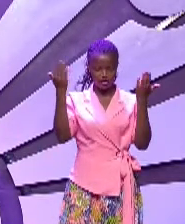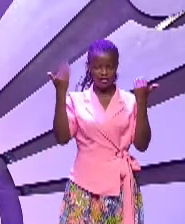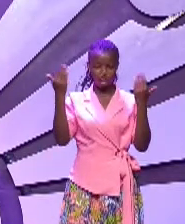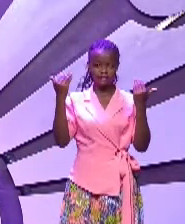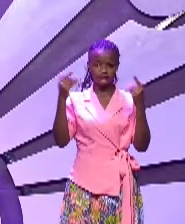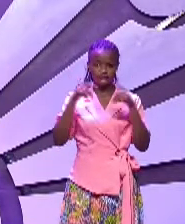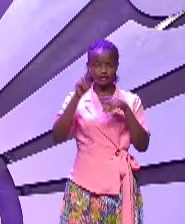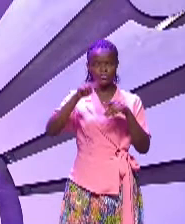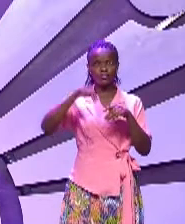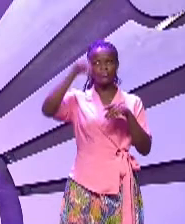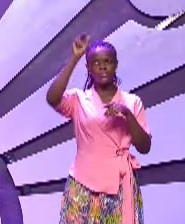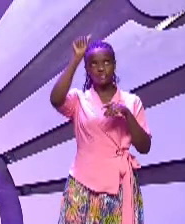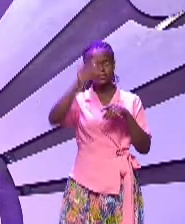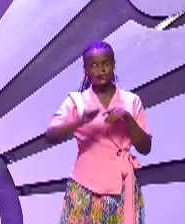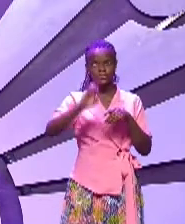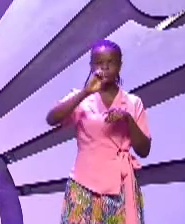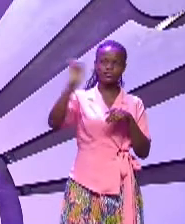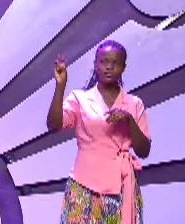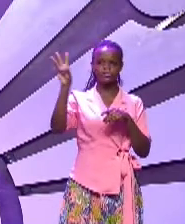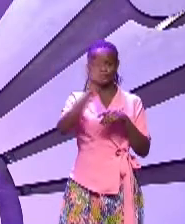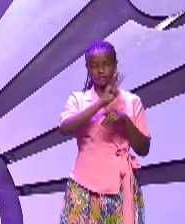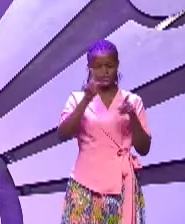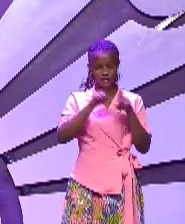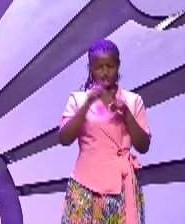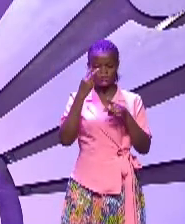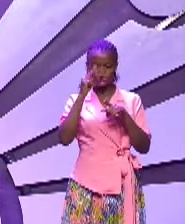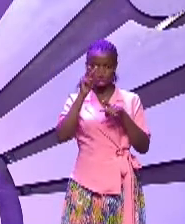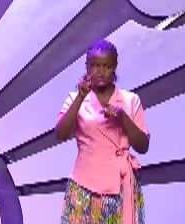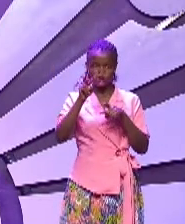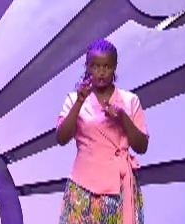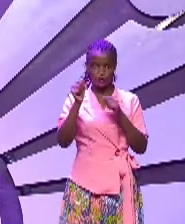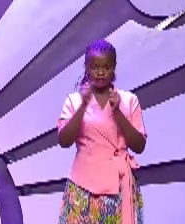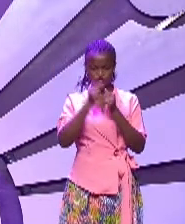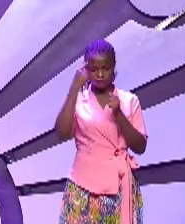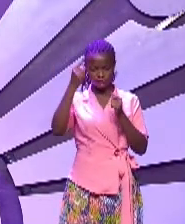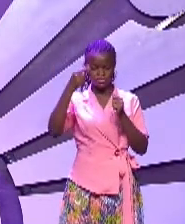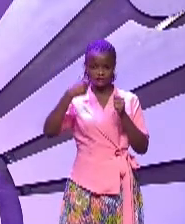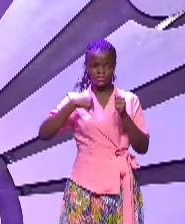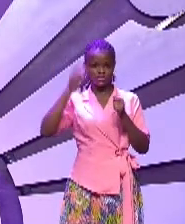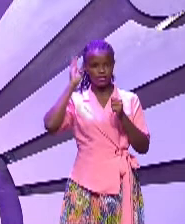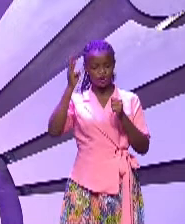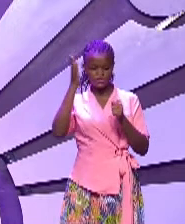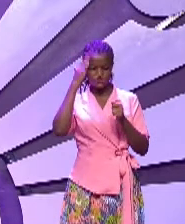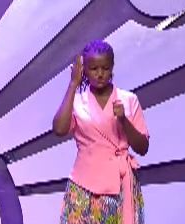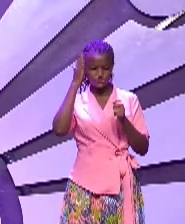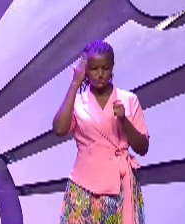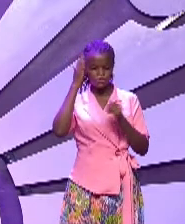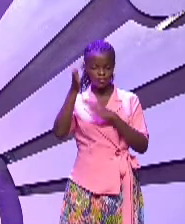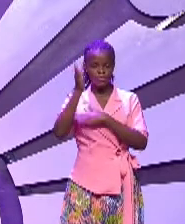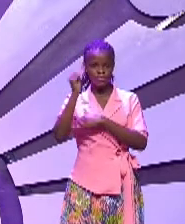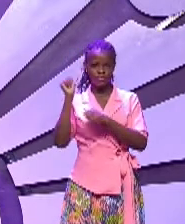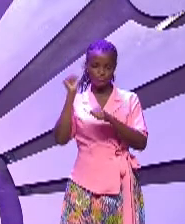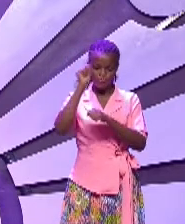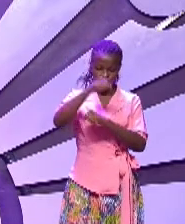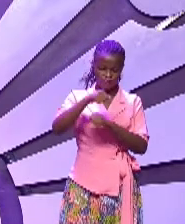northward and southward and eastward and behold it with thine eyes for thou shall not go over this